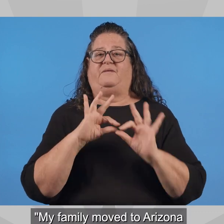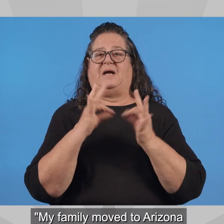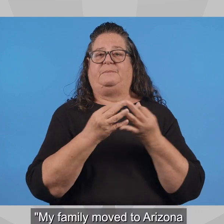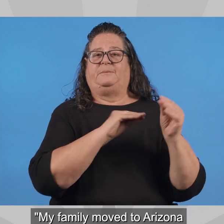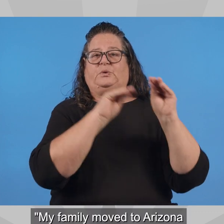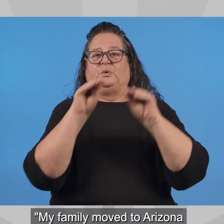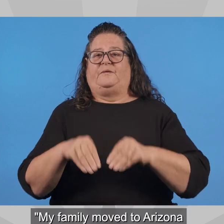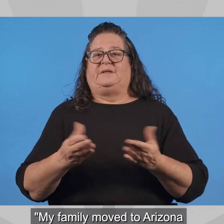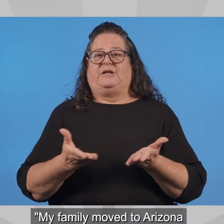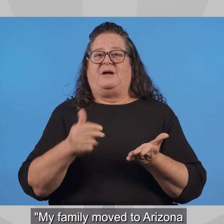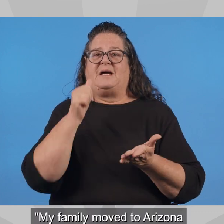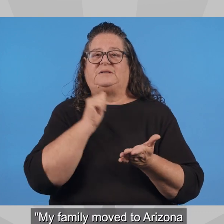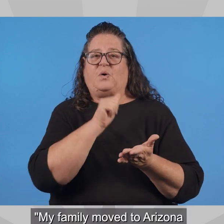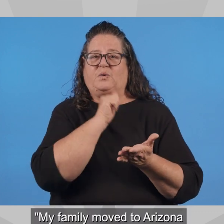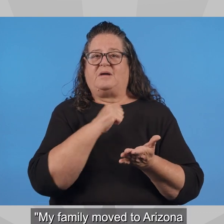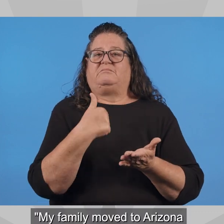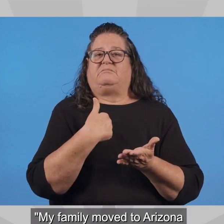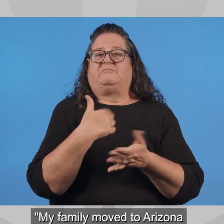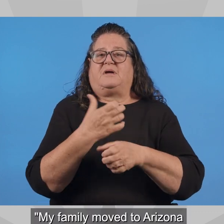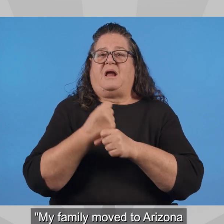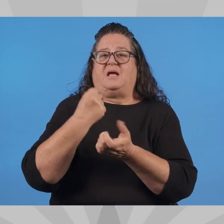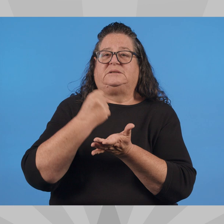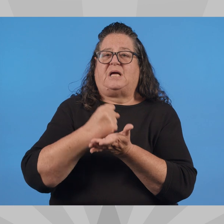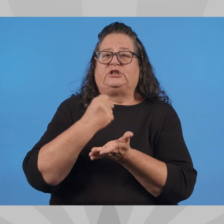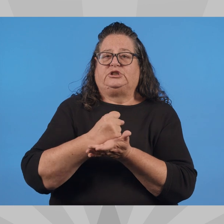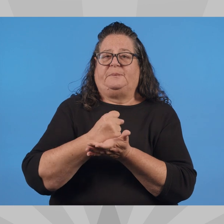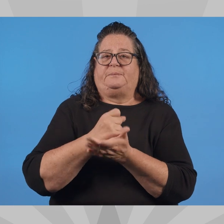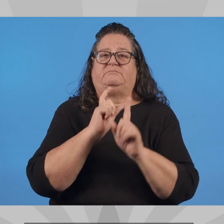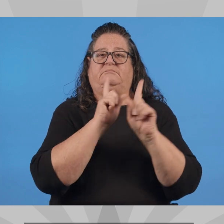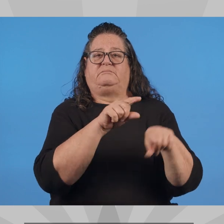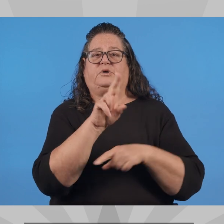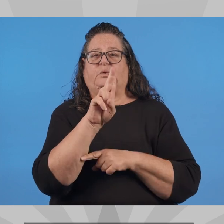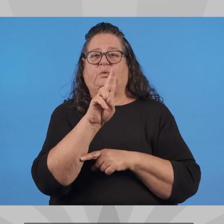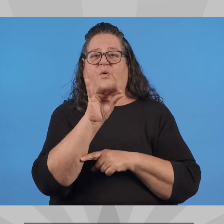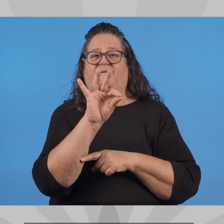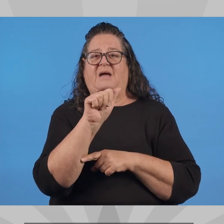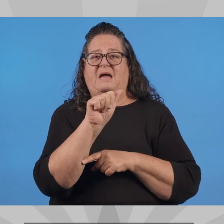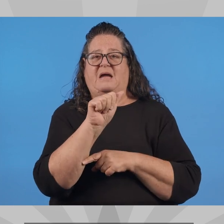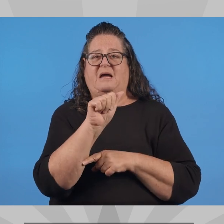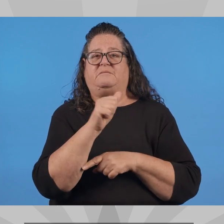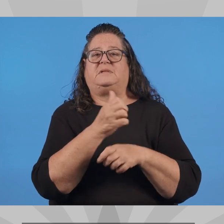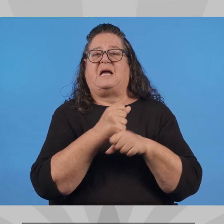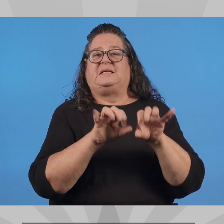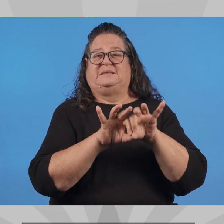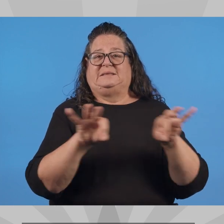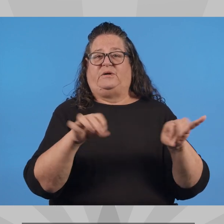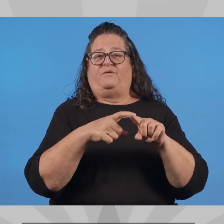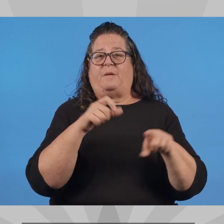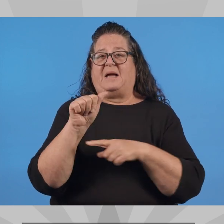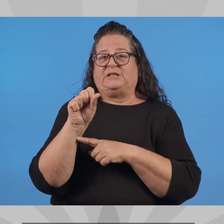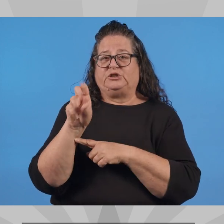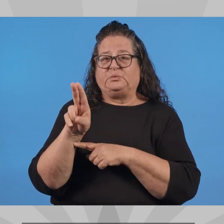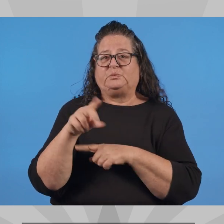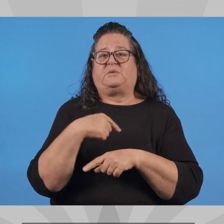My family moved to Arizona when I was 10 years old. I went to U of A on a scholarship and finished my